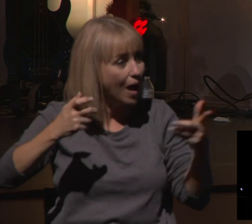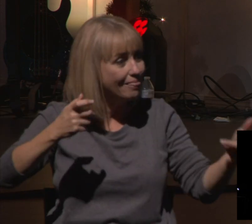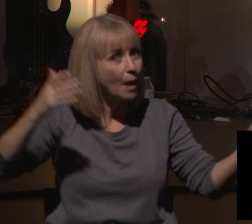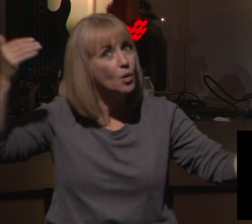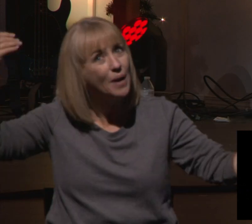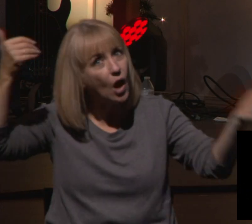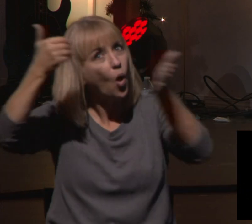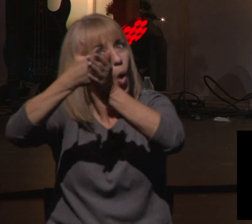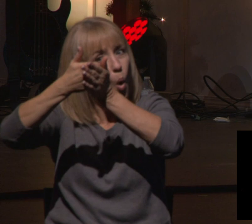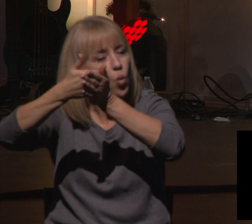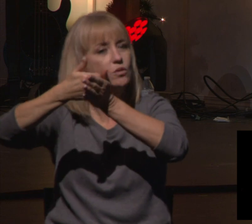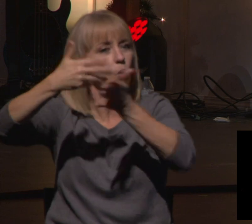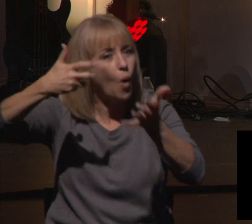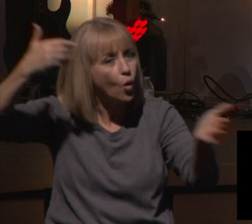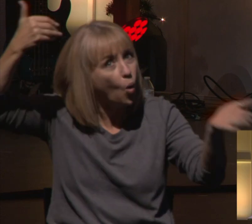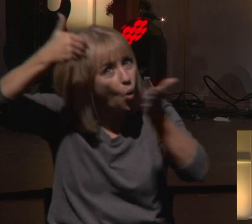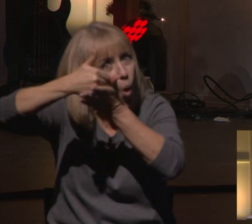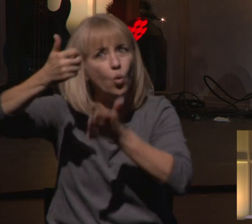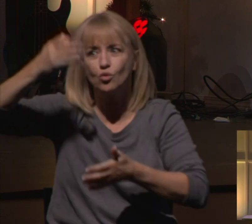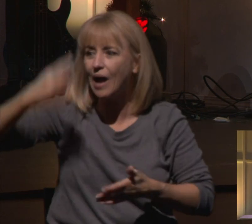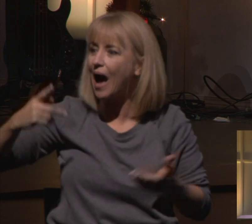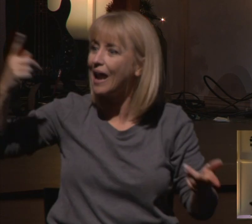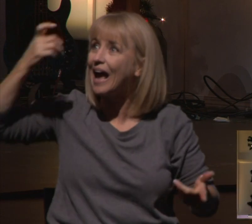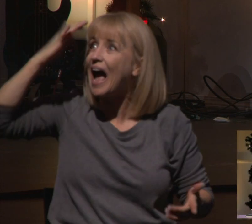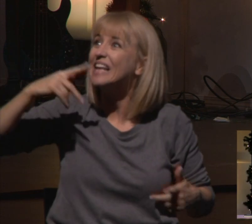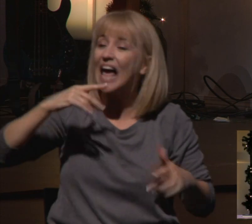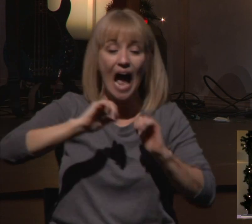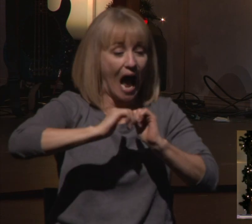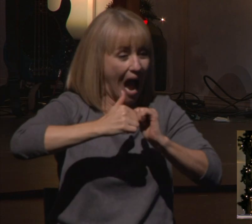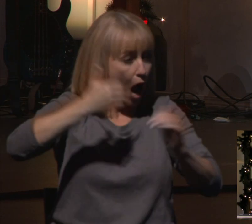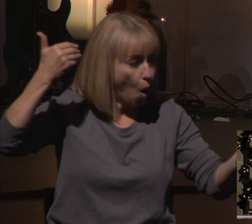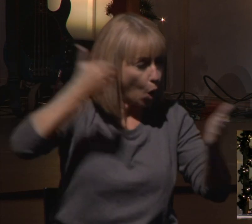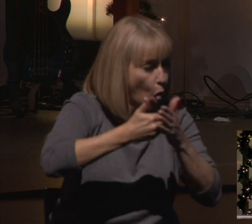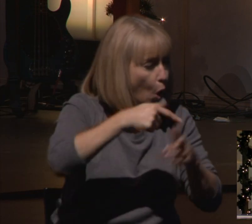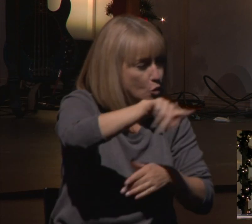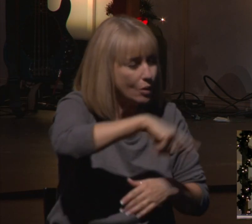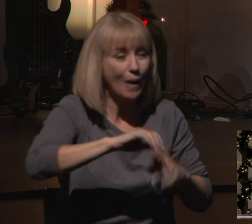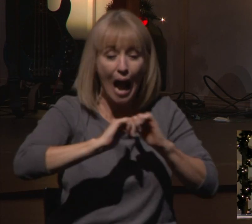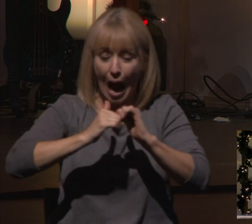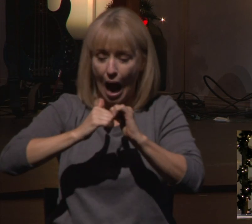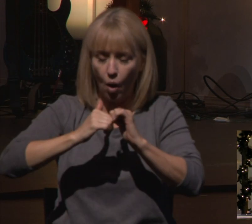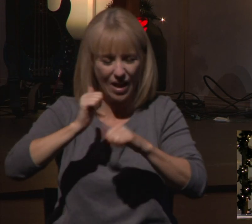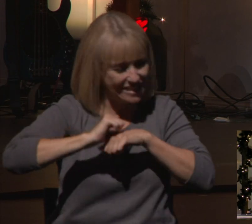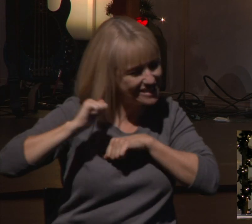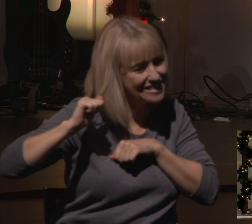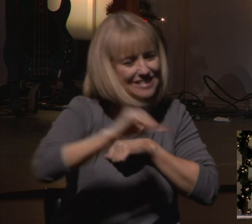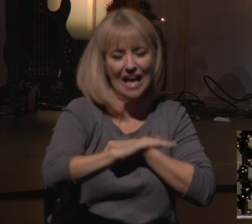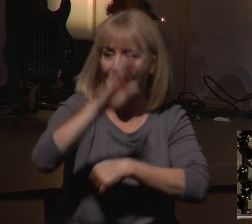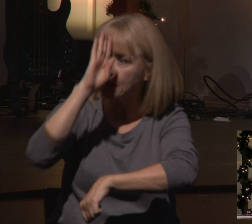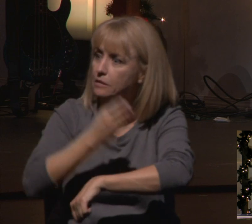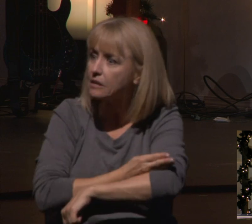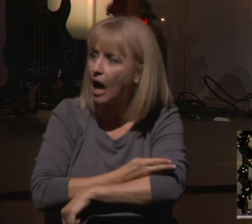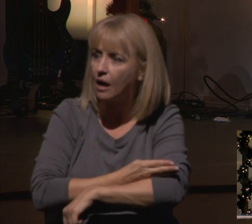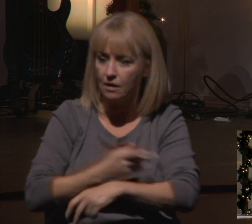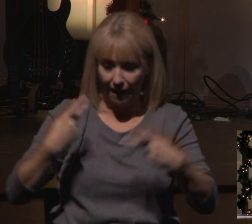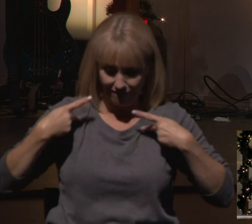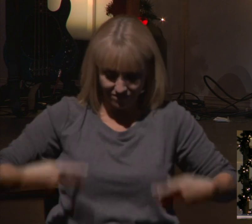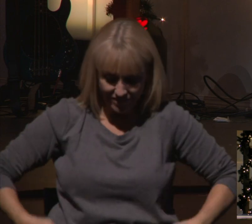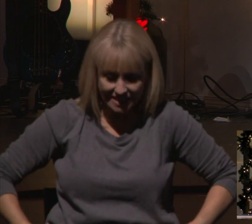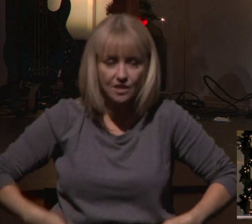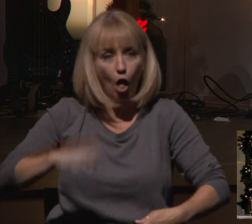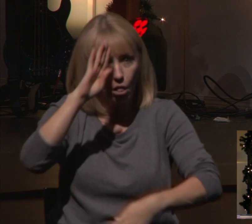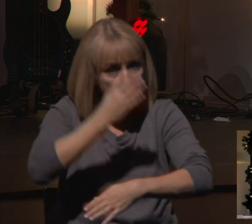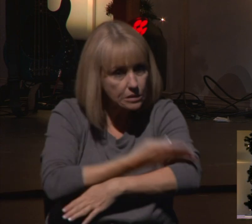close and the way he's going to be close is by sending flesh and blood to you. He's going to give birth to a son